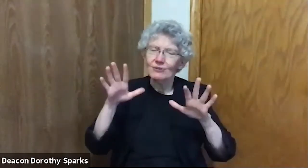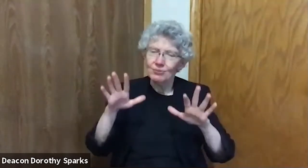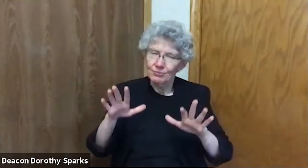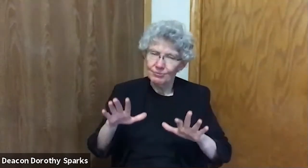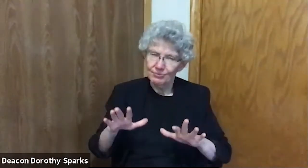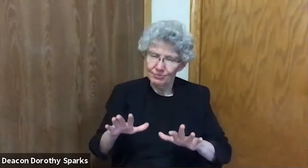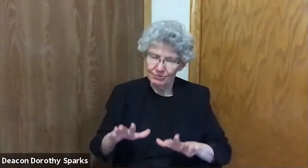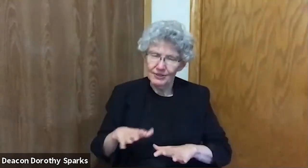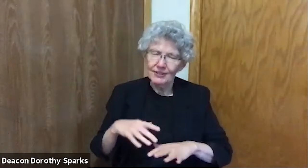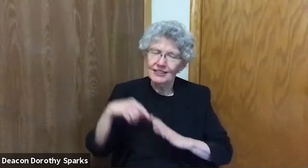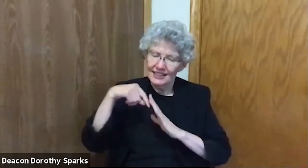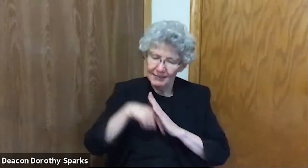and a worry